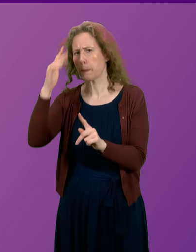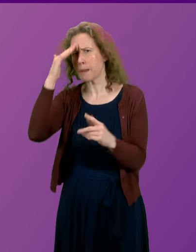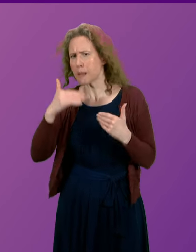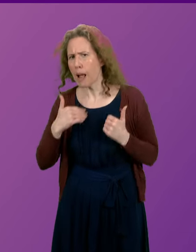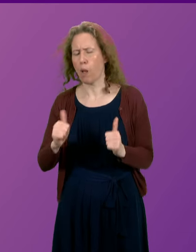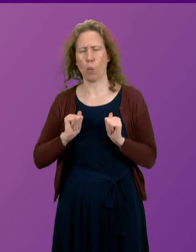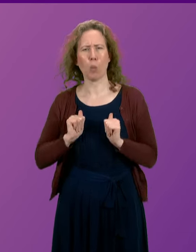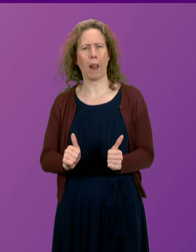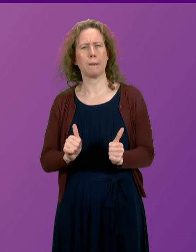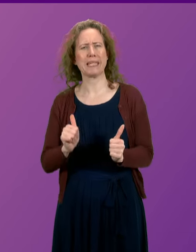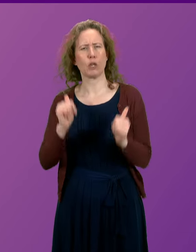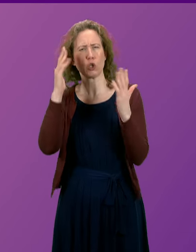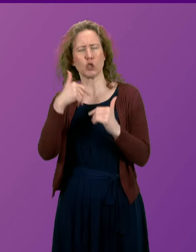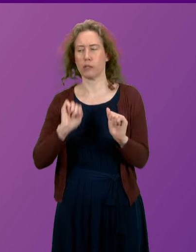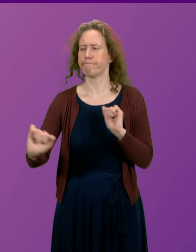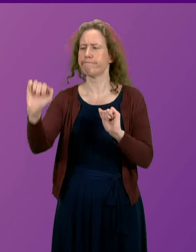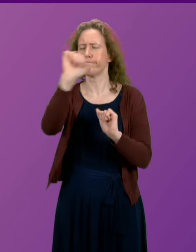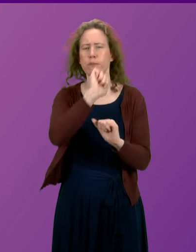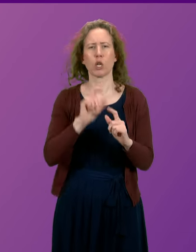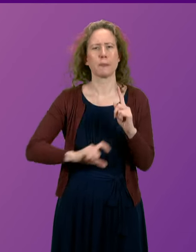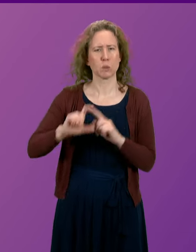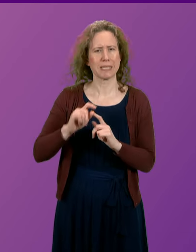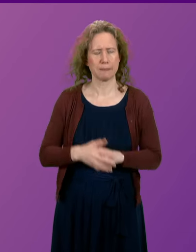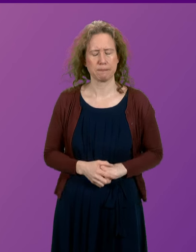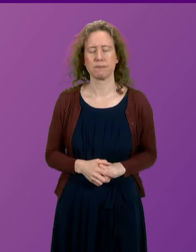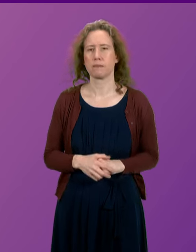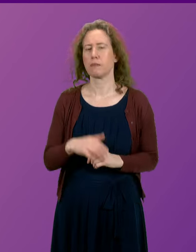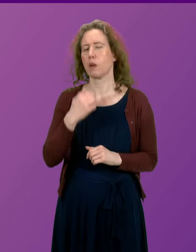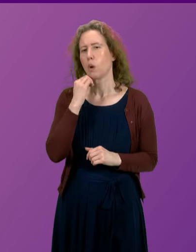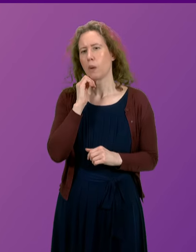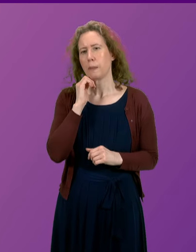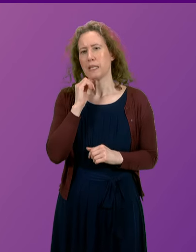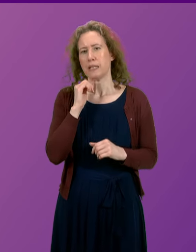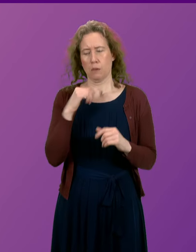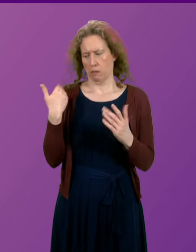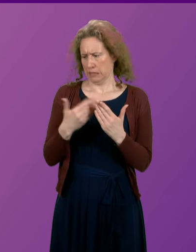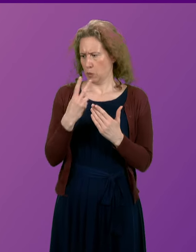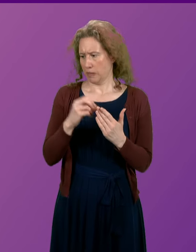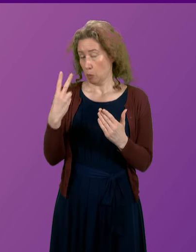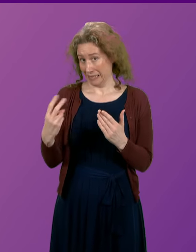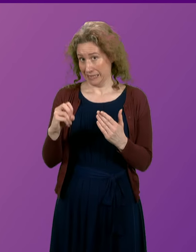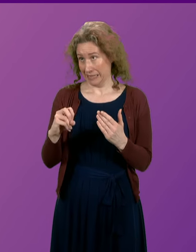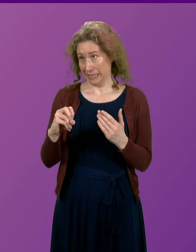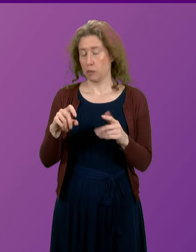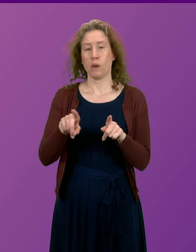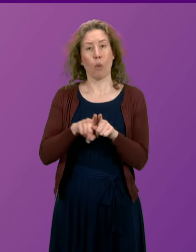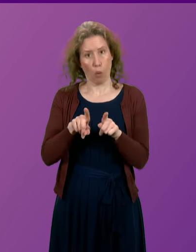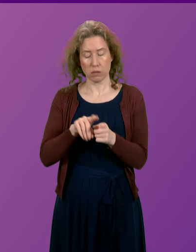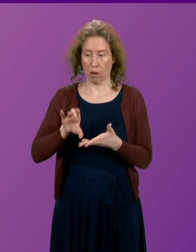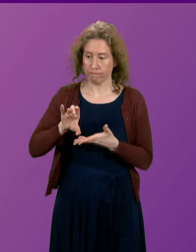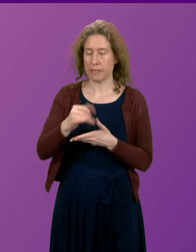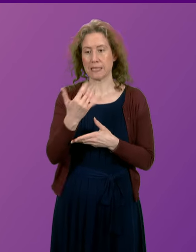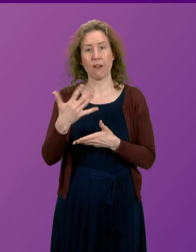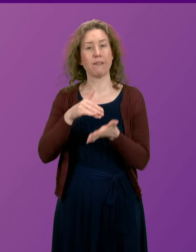concerns within local communities in Scotland. There will be, since 2020, we've also made available £65